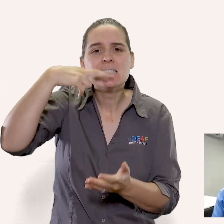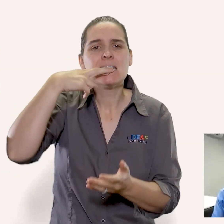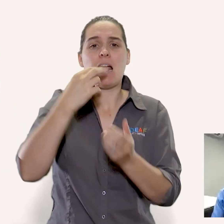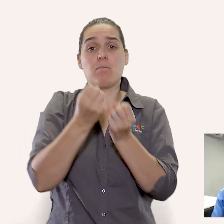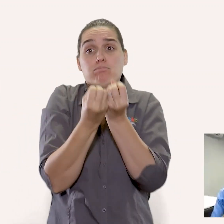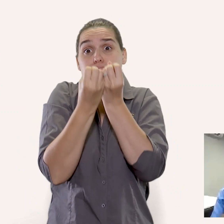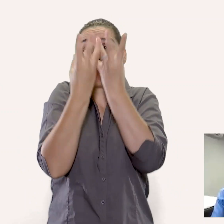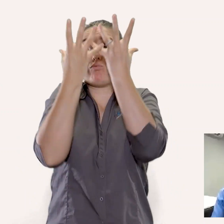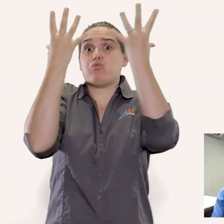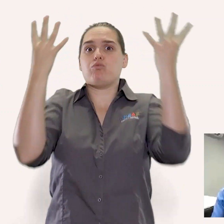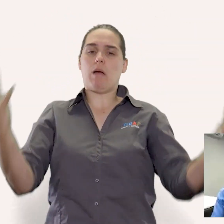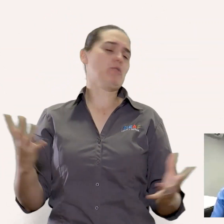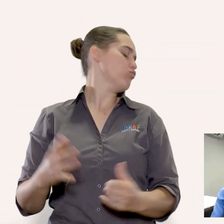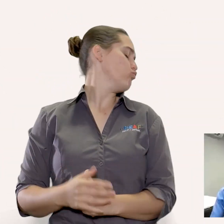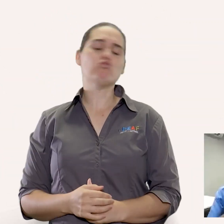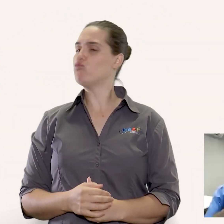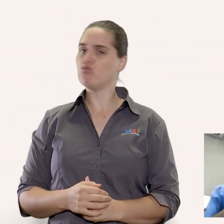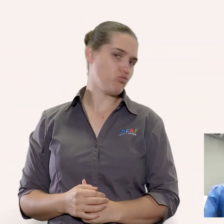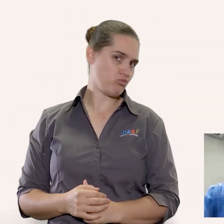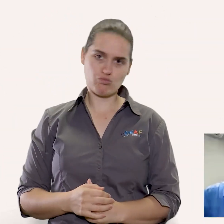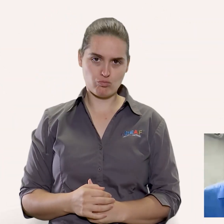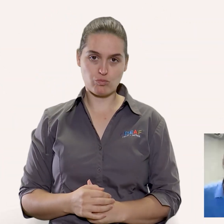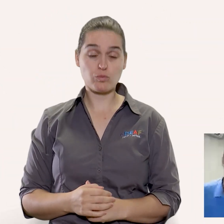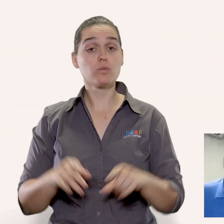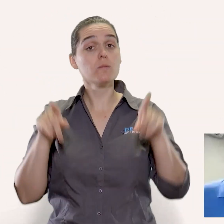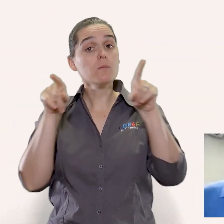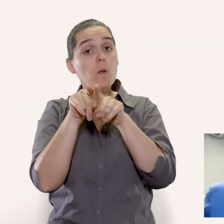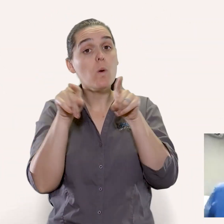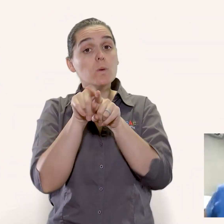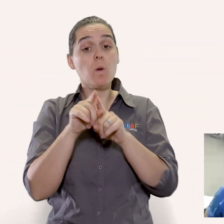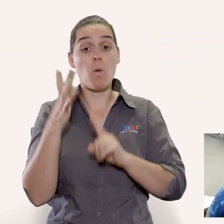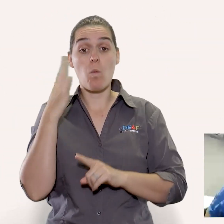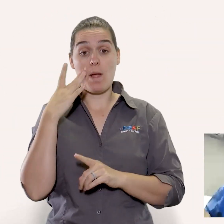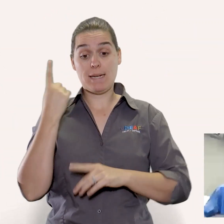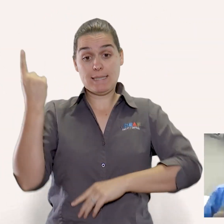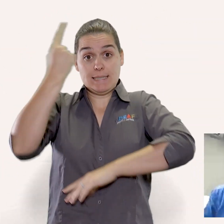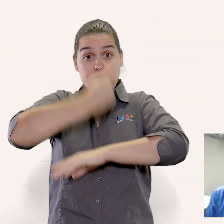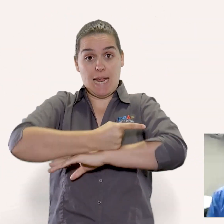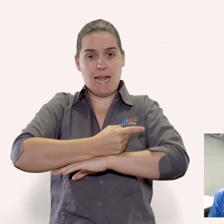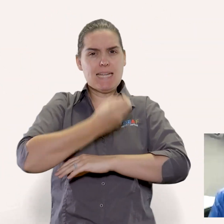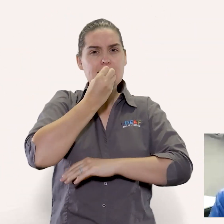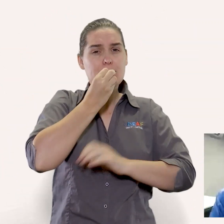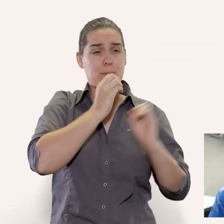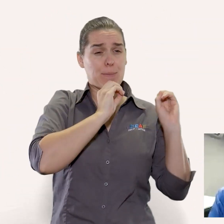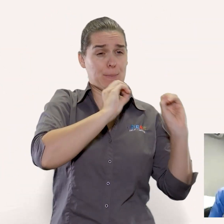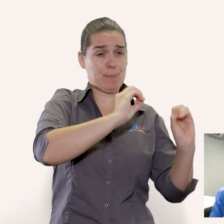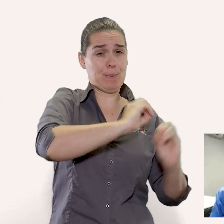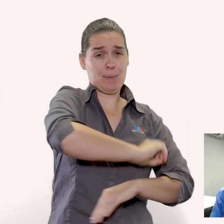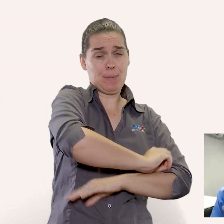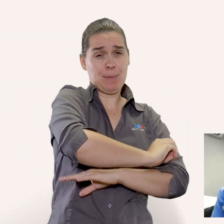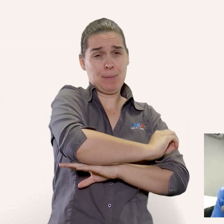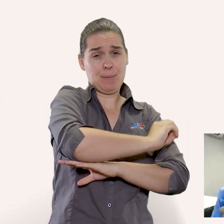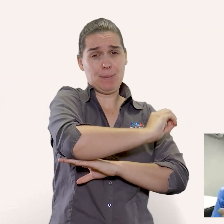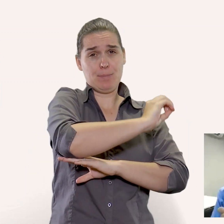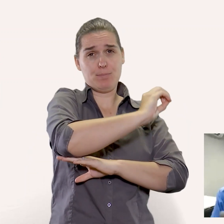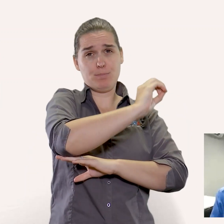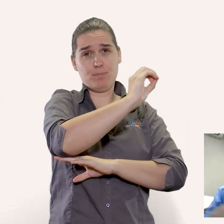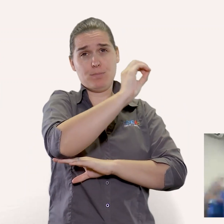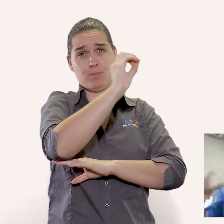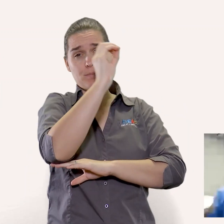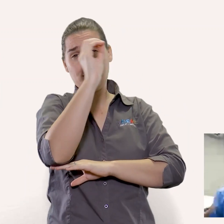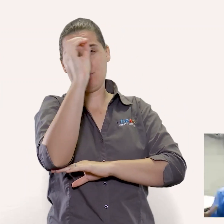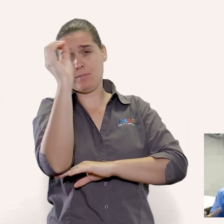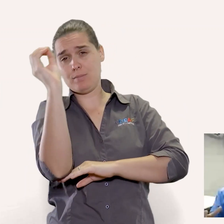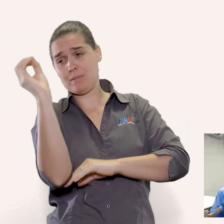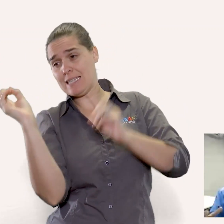has been linked to the consumption of sugar has been linked to a suppressed immune system and eating a